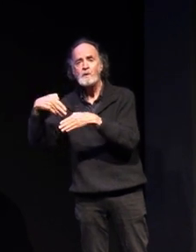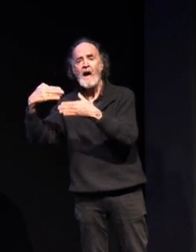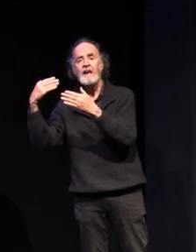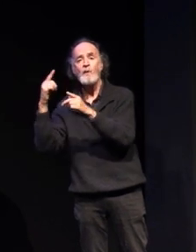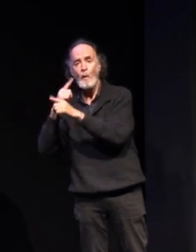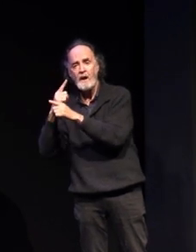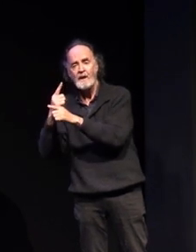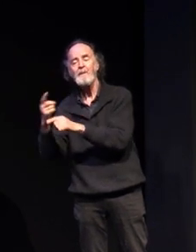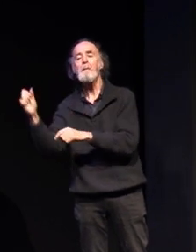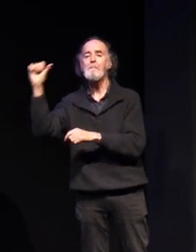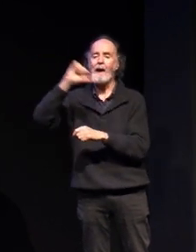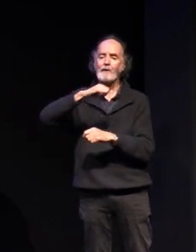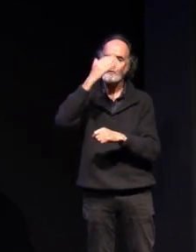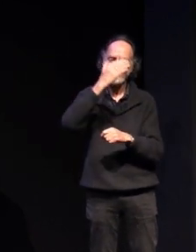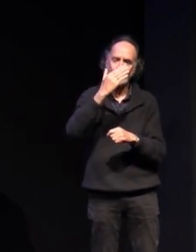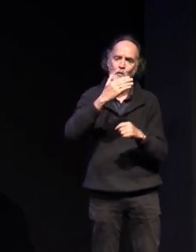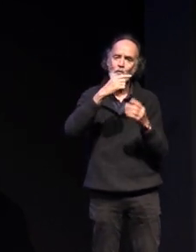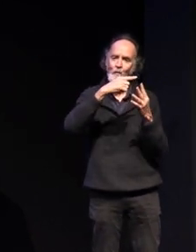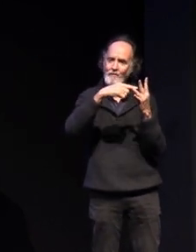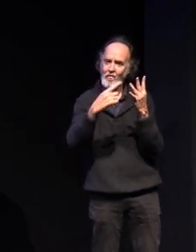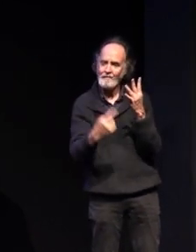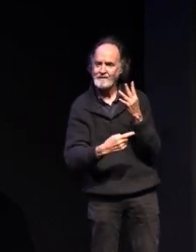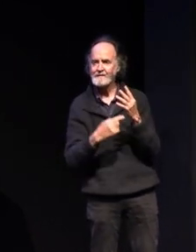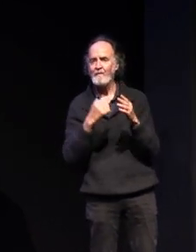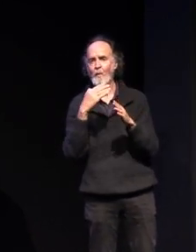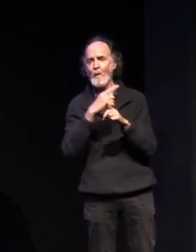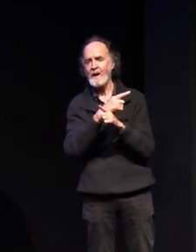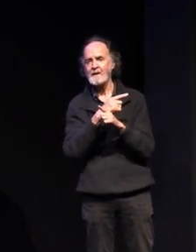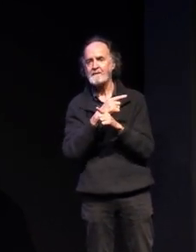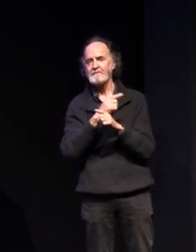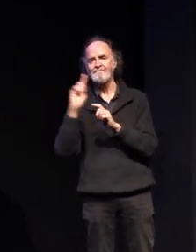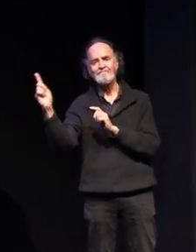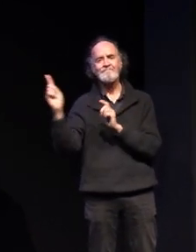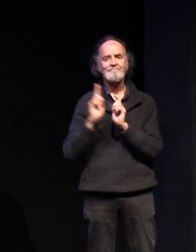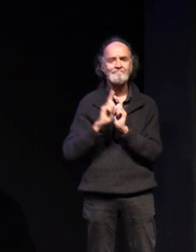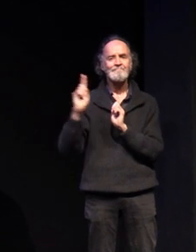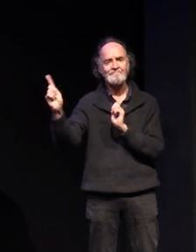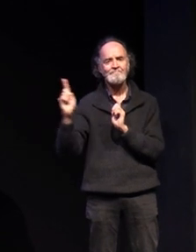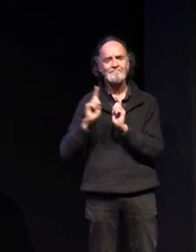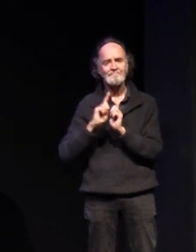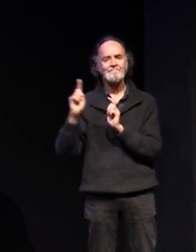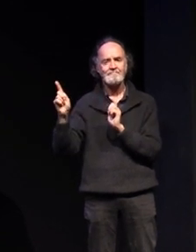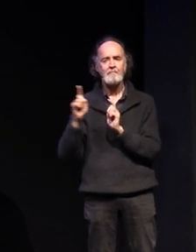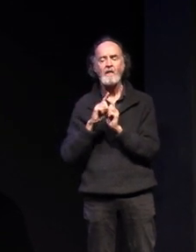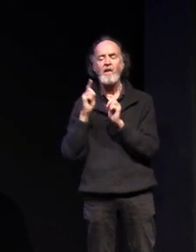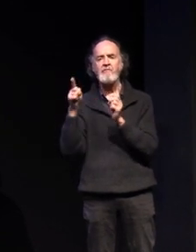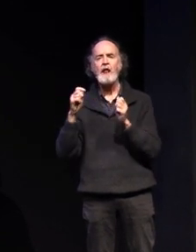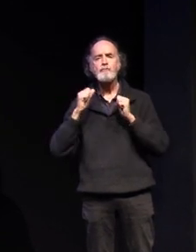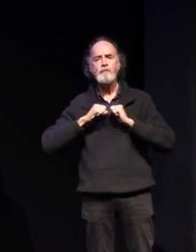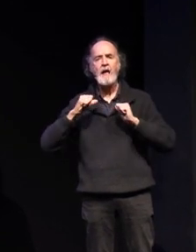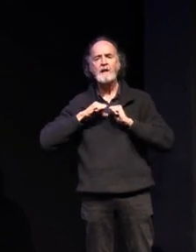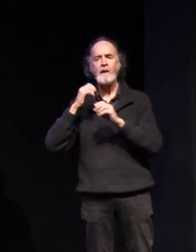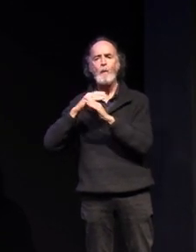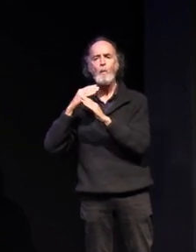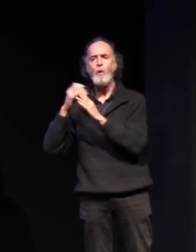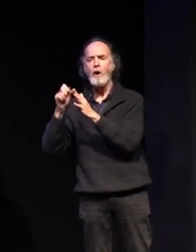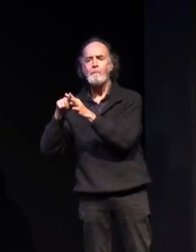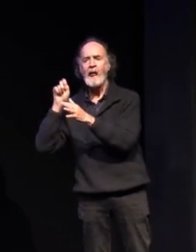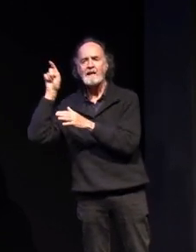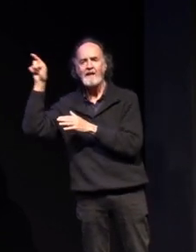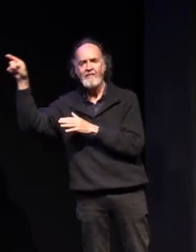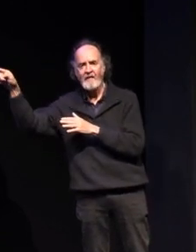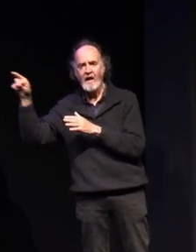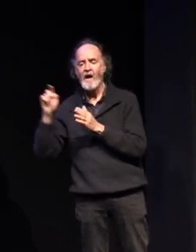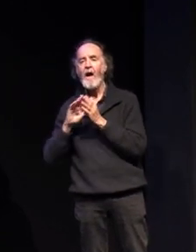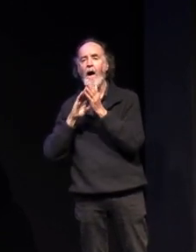and coming to school the rest of the time part of that accredited training that they're doing in the workplace contributes to their